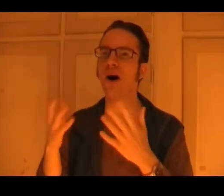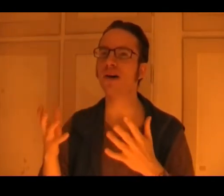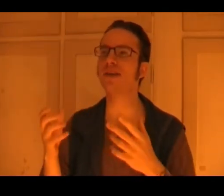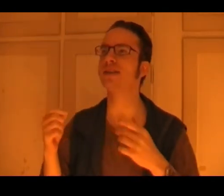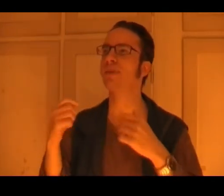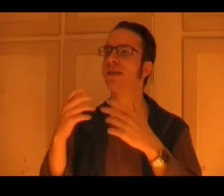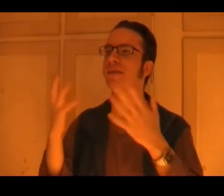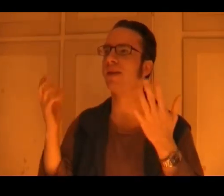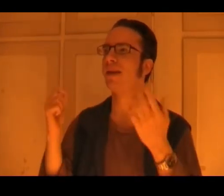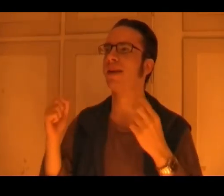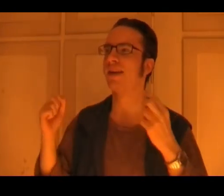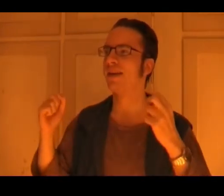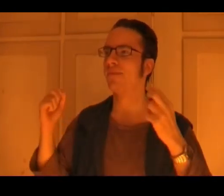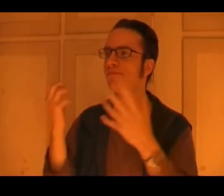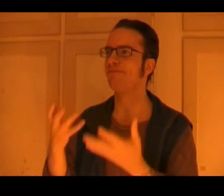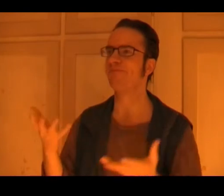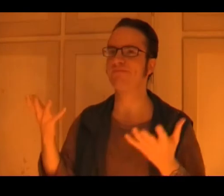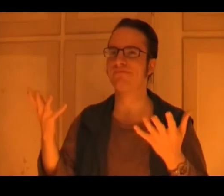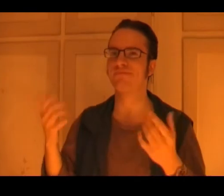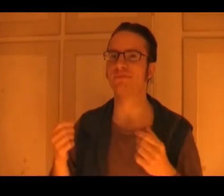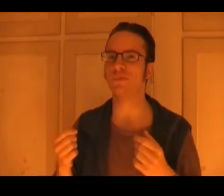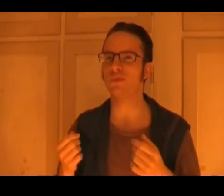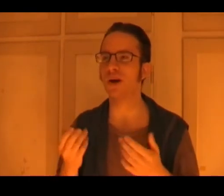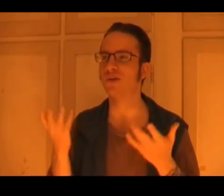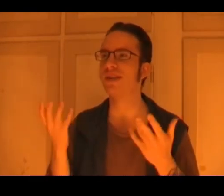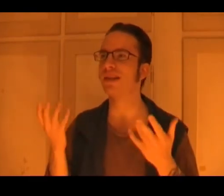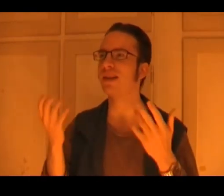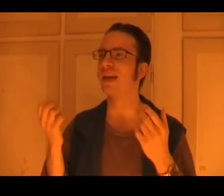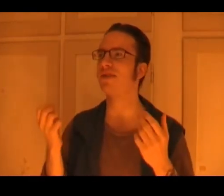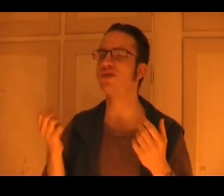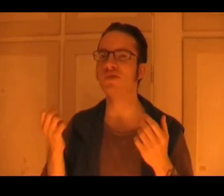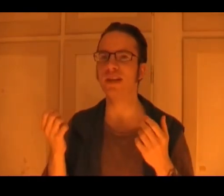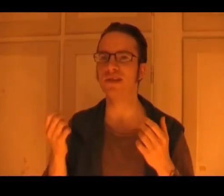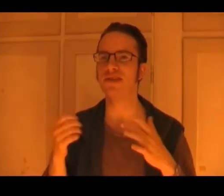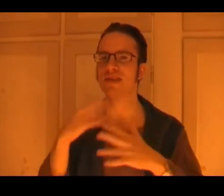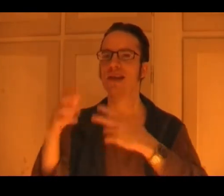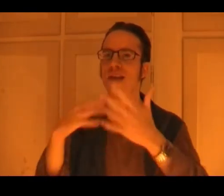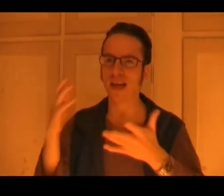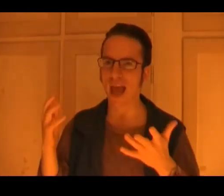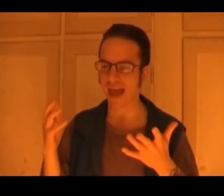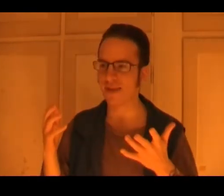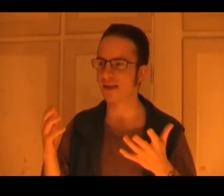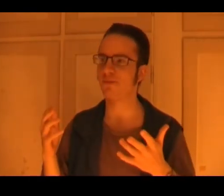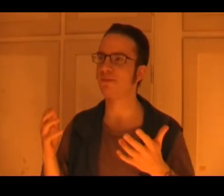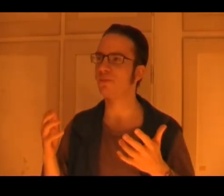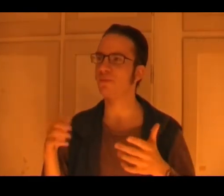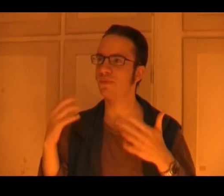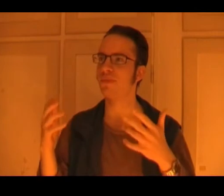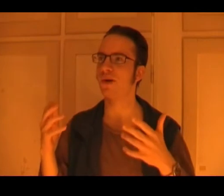Ark in spite of the, what, you can still get souvenirs? And that, you know,